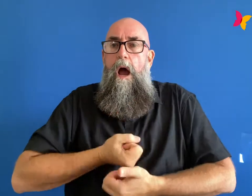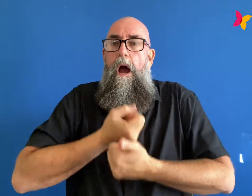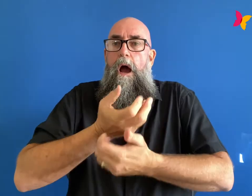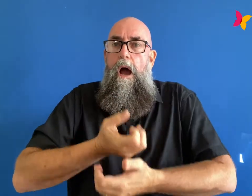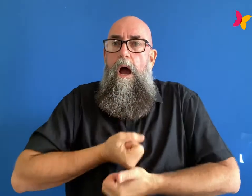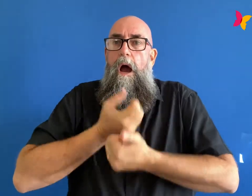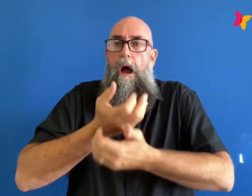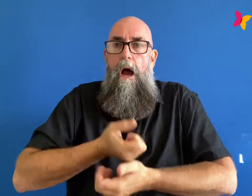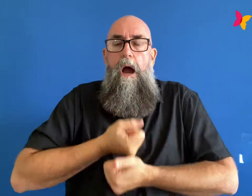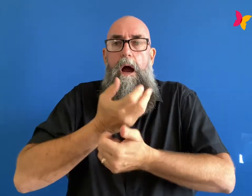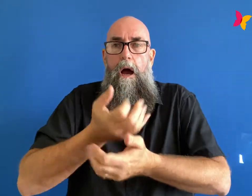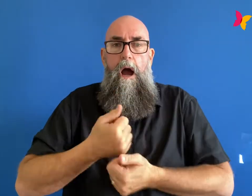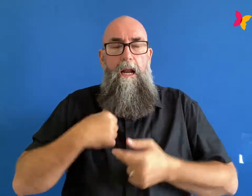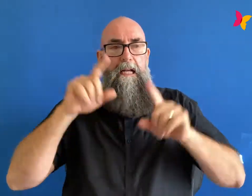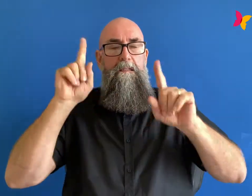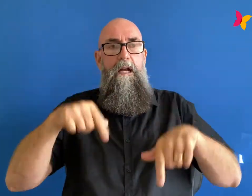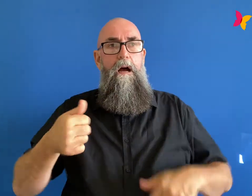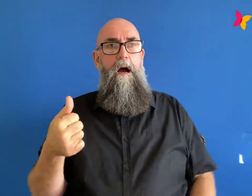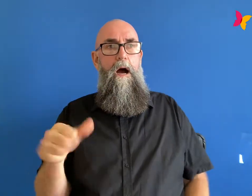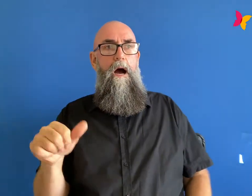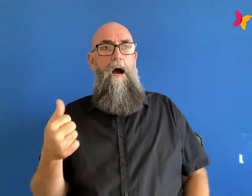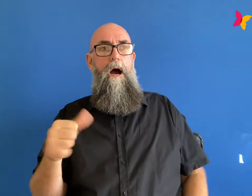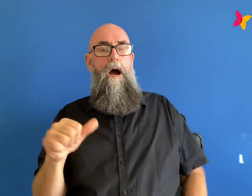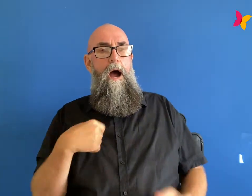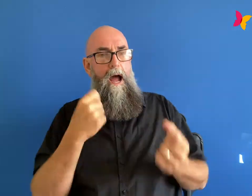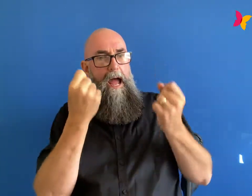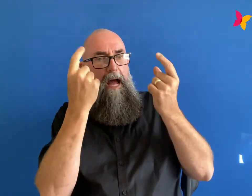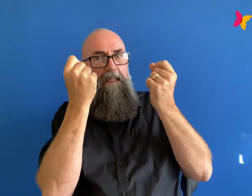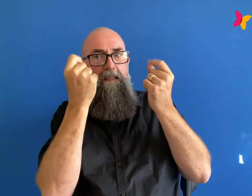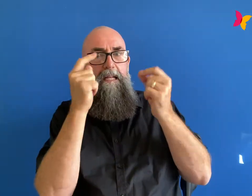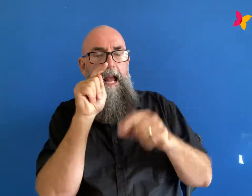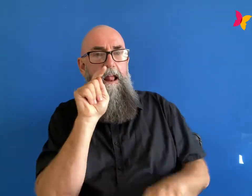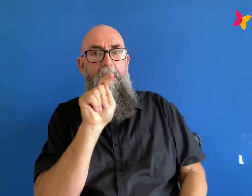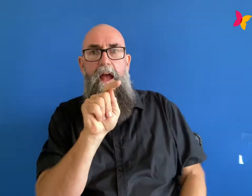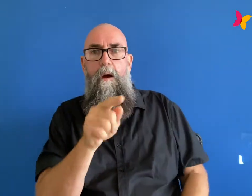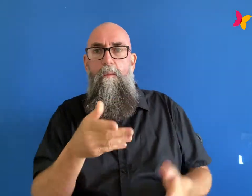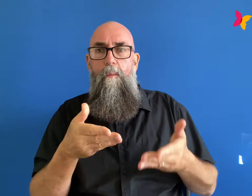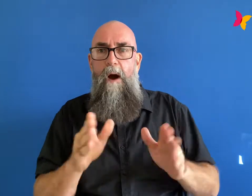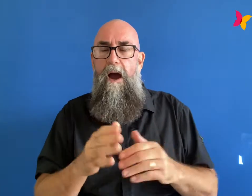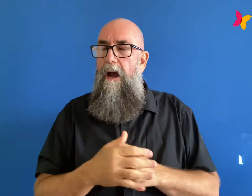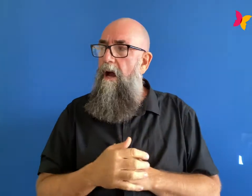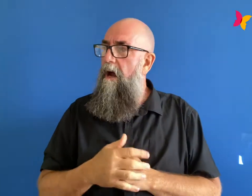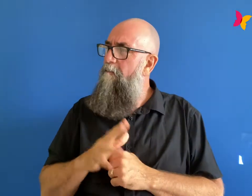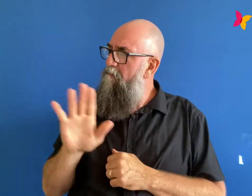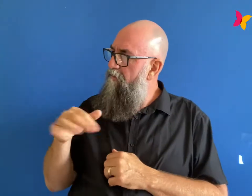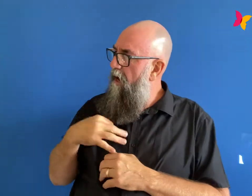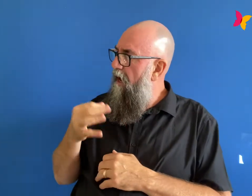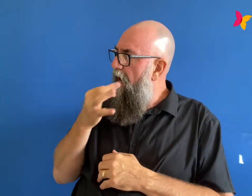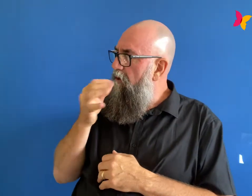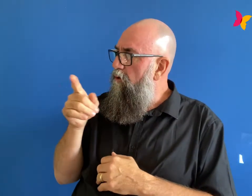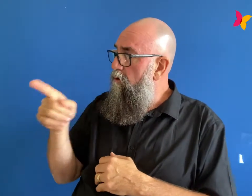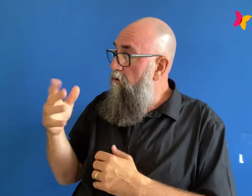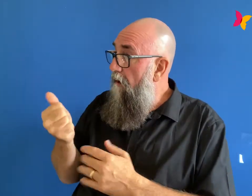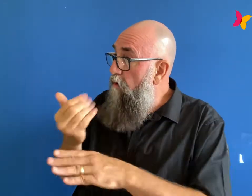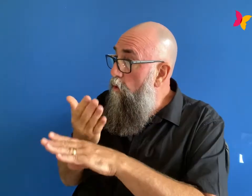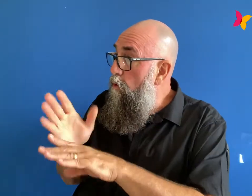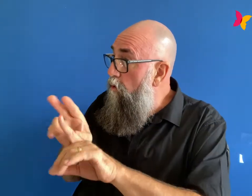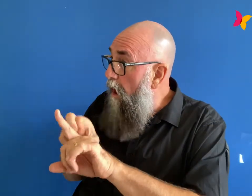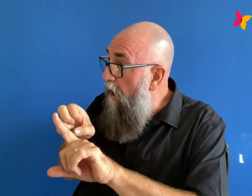understanding that did you get a new diagnosis at some point yeah i did what did that was